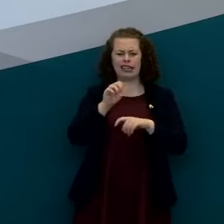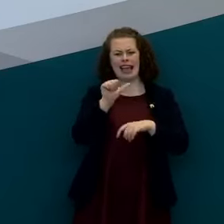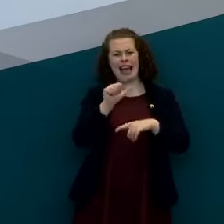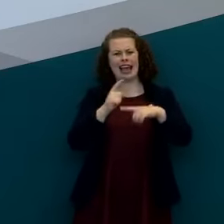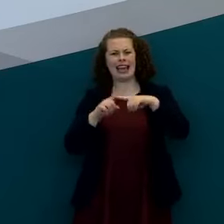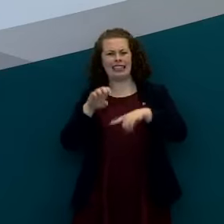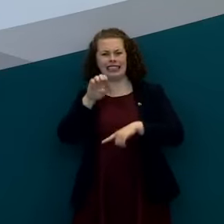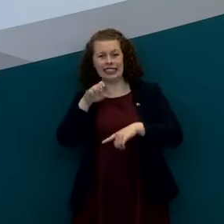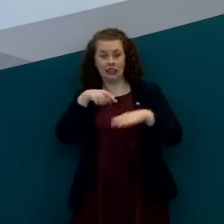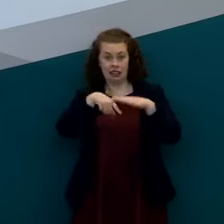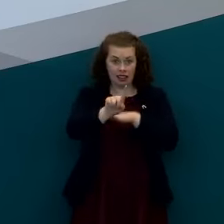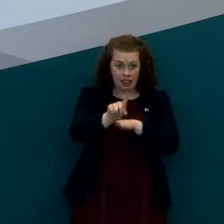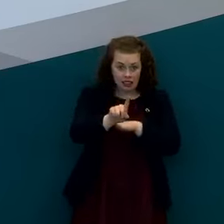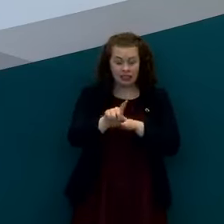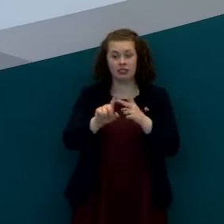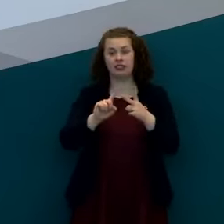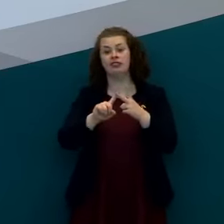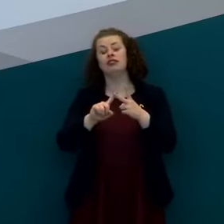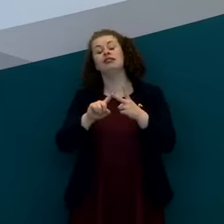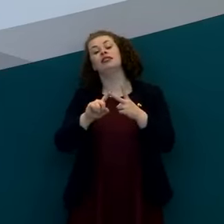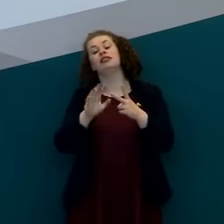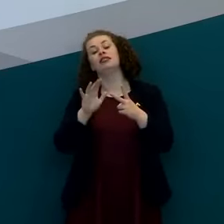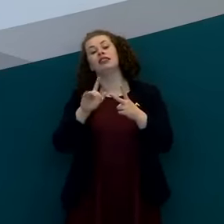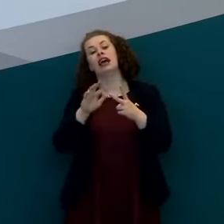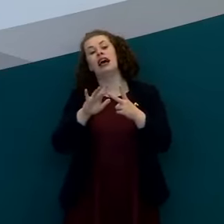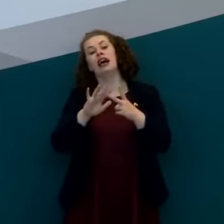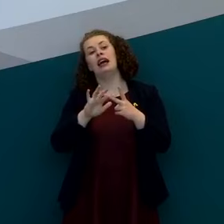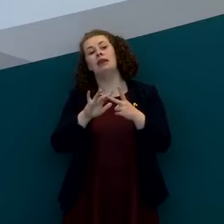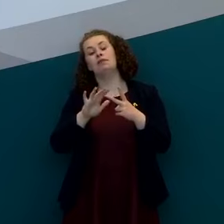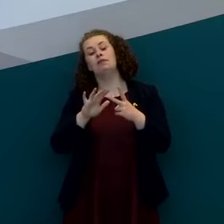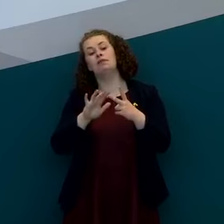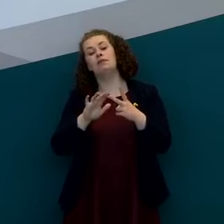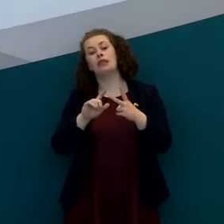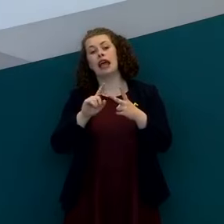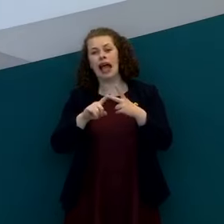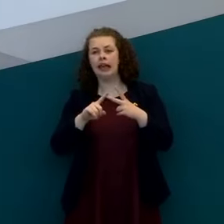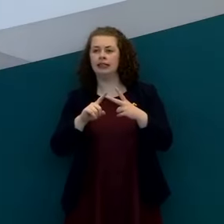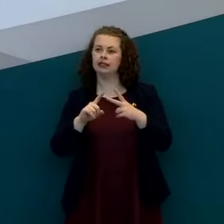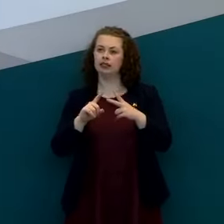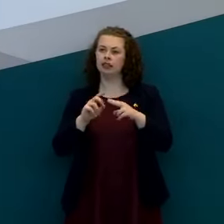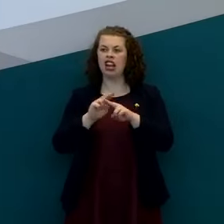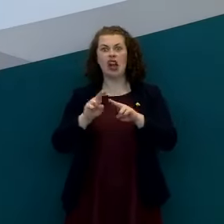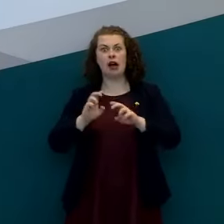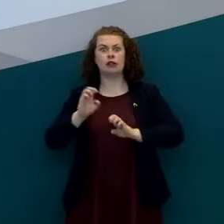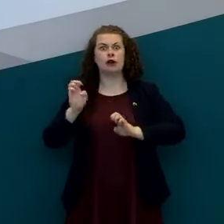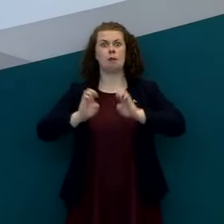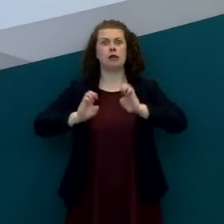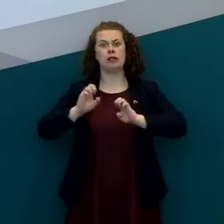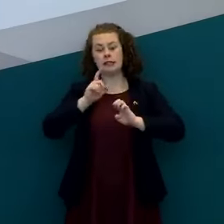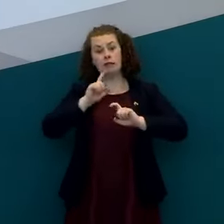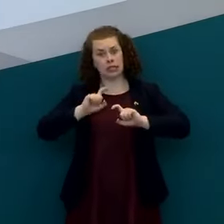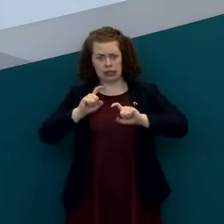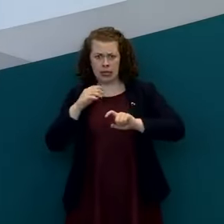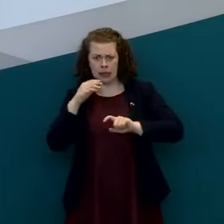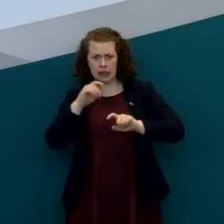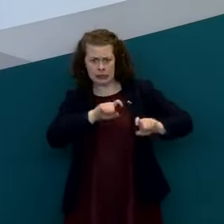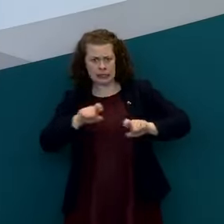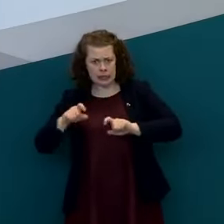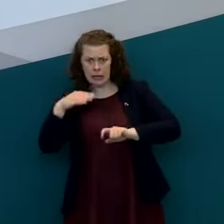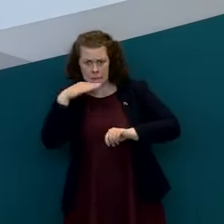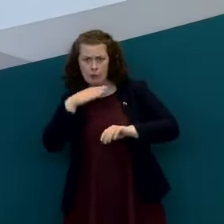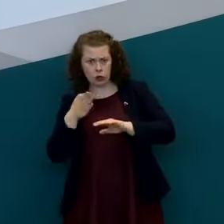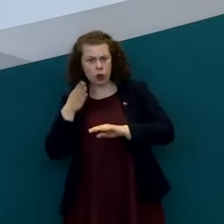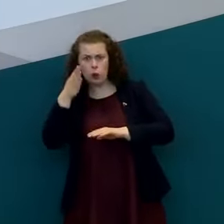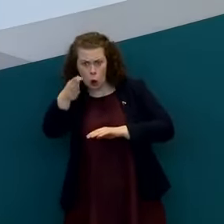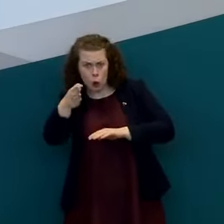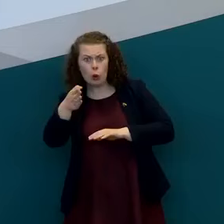at the health system and also presentations for uh less urgent but but but still high priority attendances that we're not